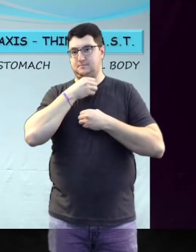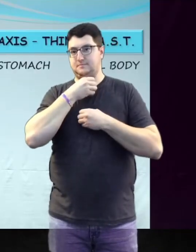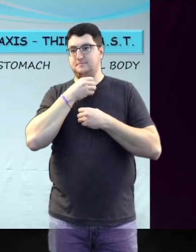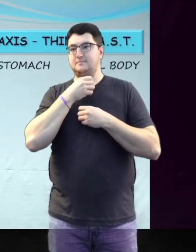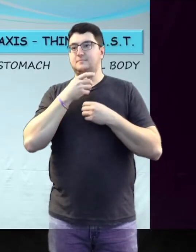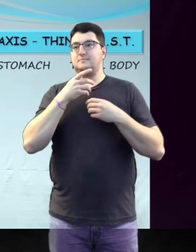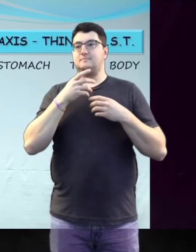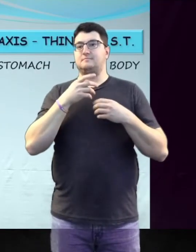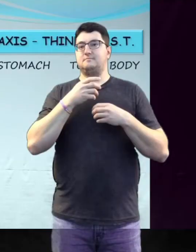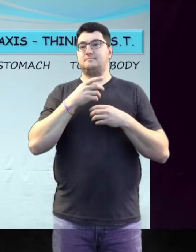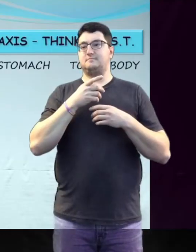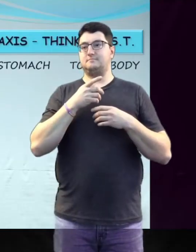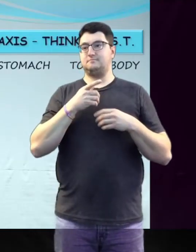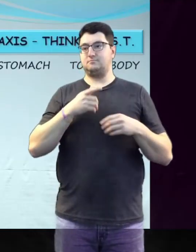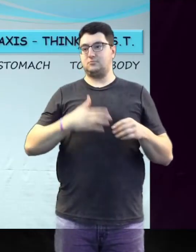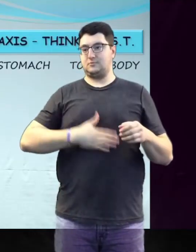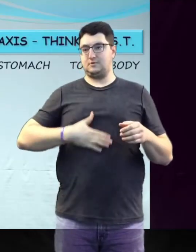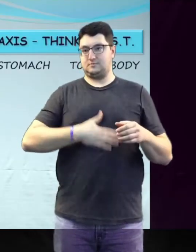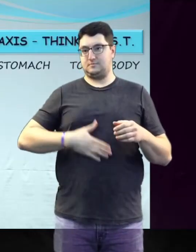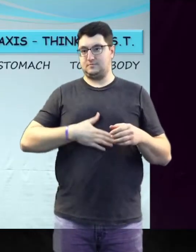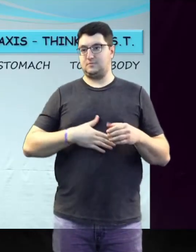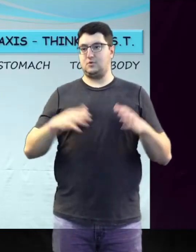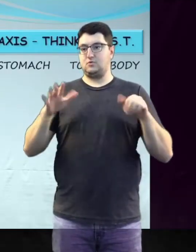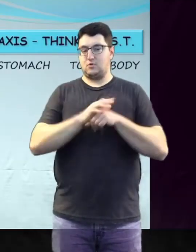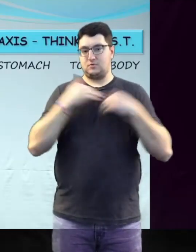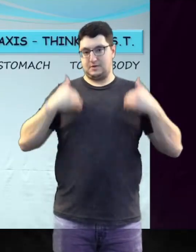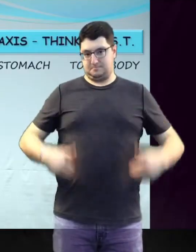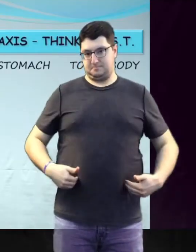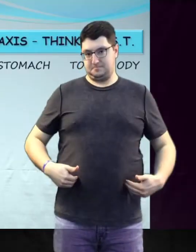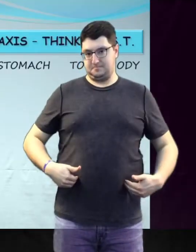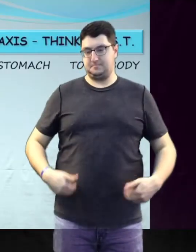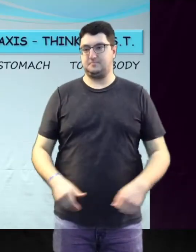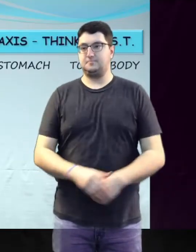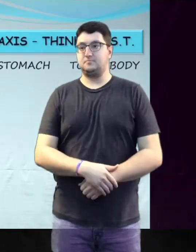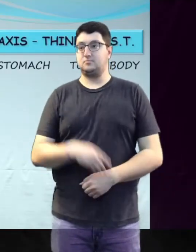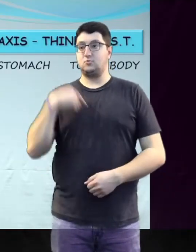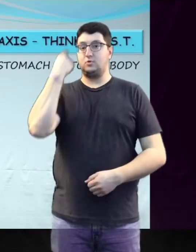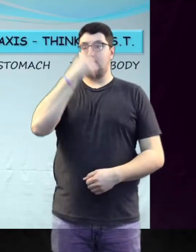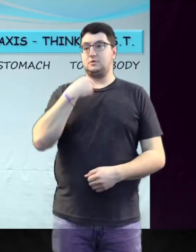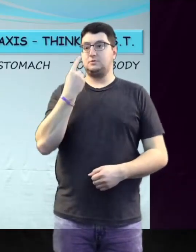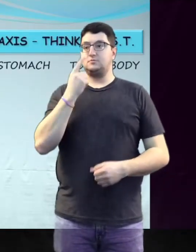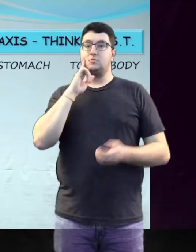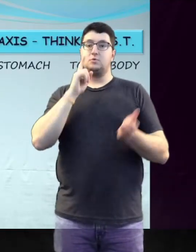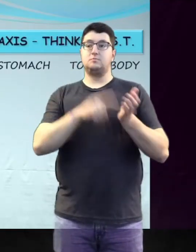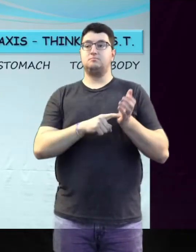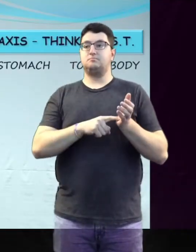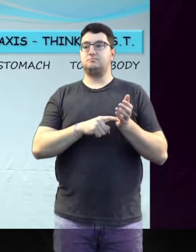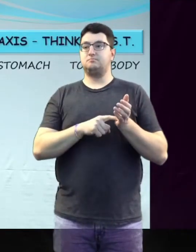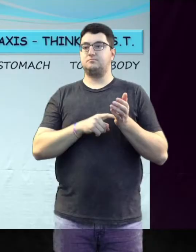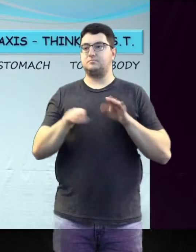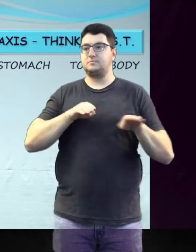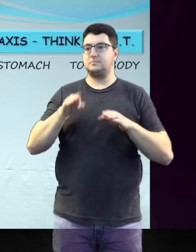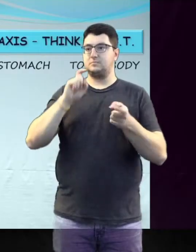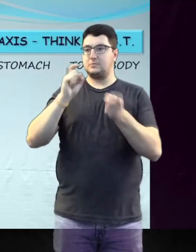total body. Watch for signs that occur suddenly or are obvious changes in appearance or behavior.